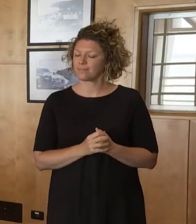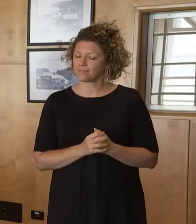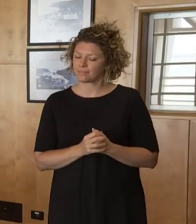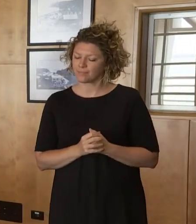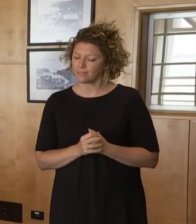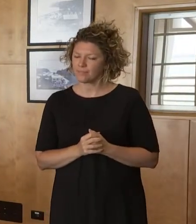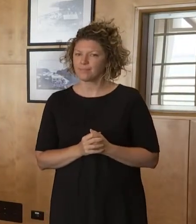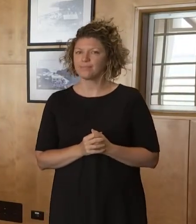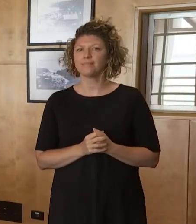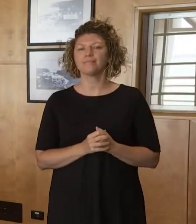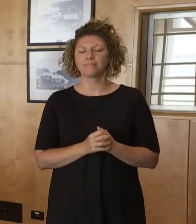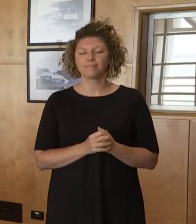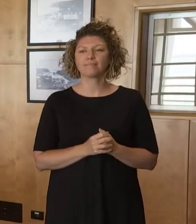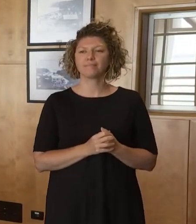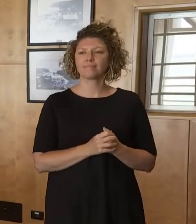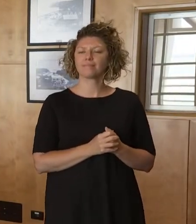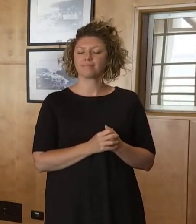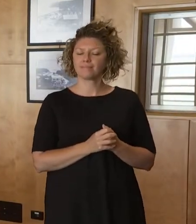Good afternoon.